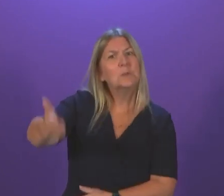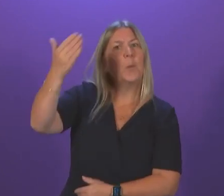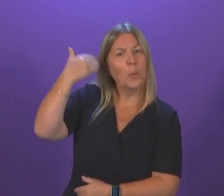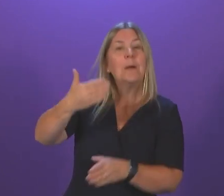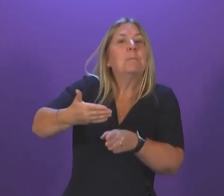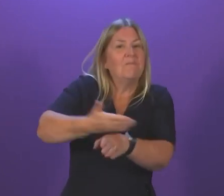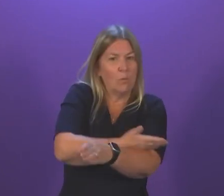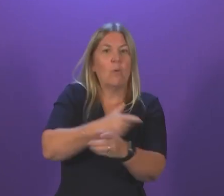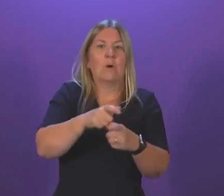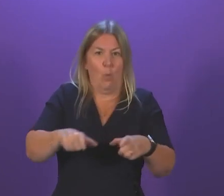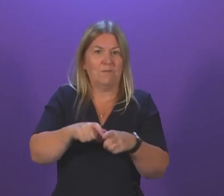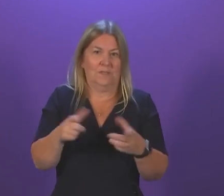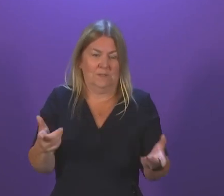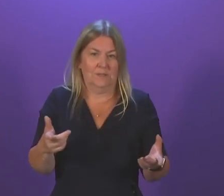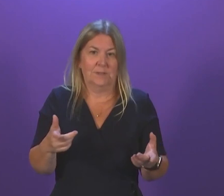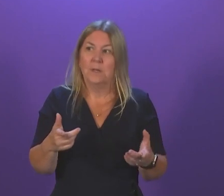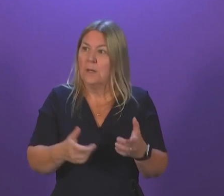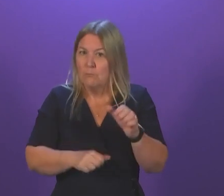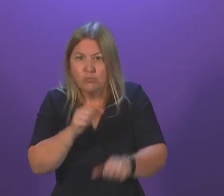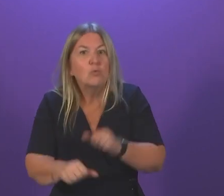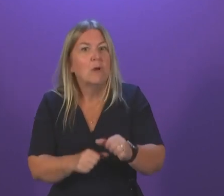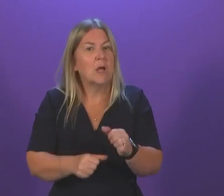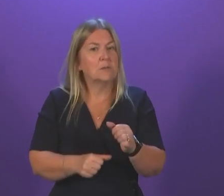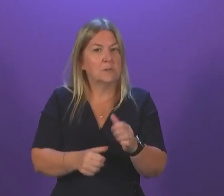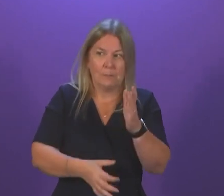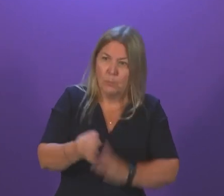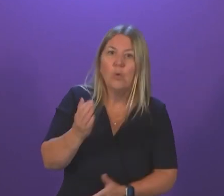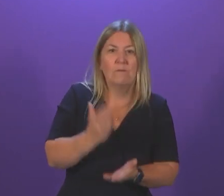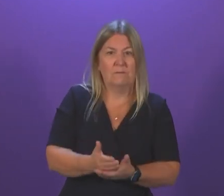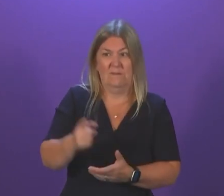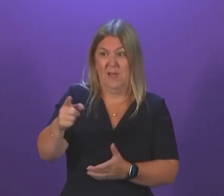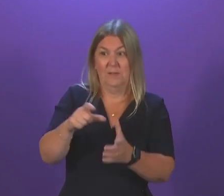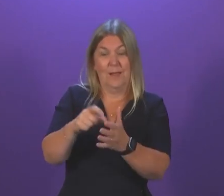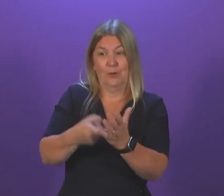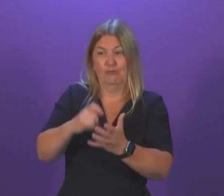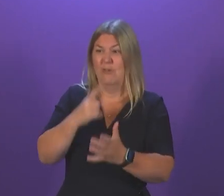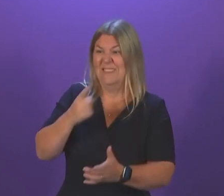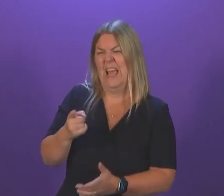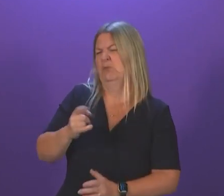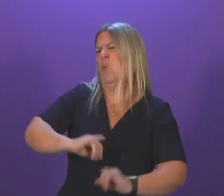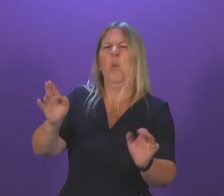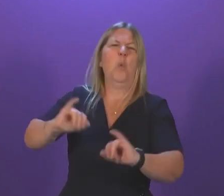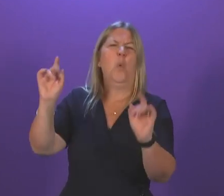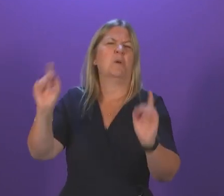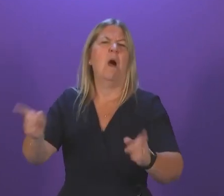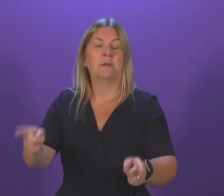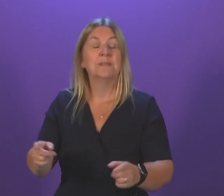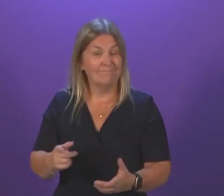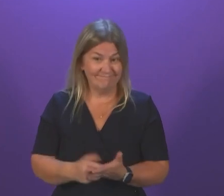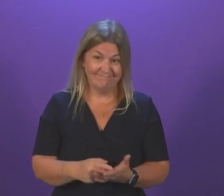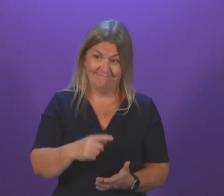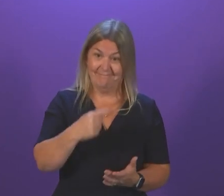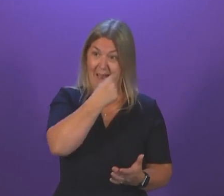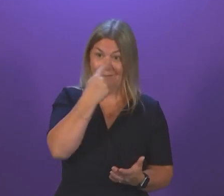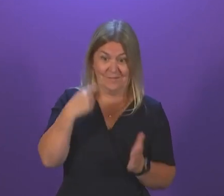were being addressed. Real progress was being made. Douglas Ross says no, they weren't. I've just given them the evidence of the facts for the fact